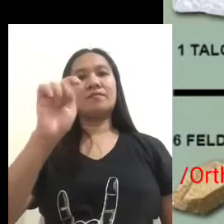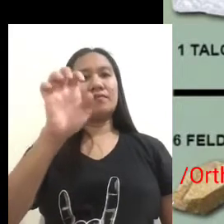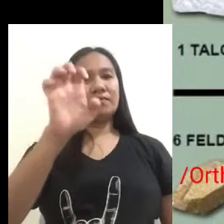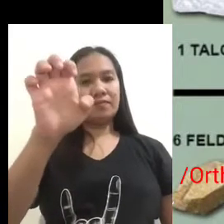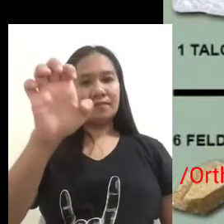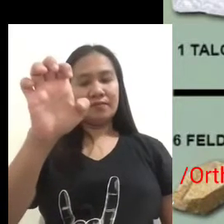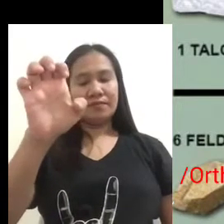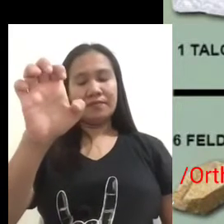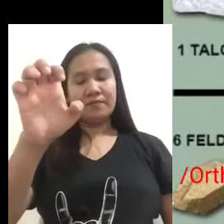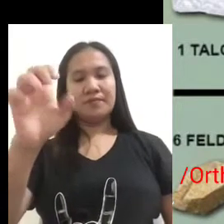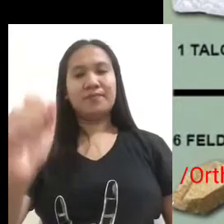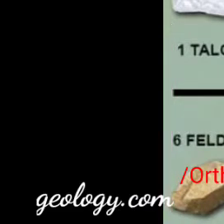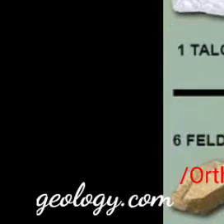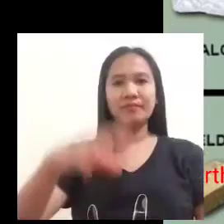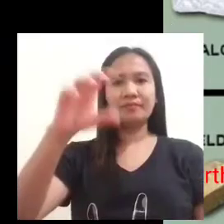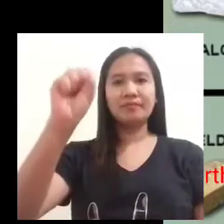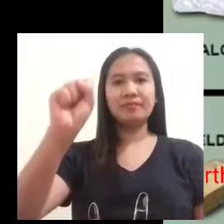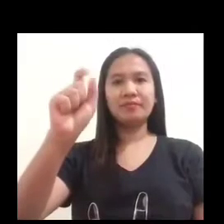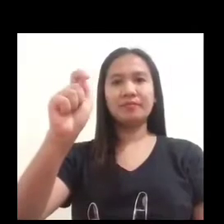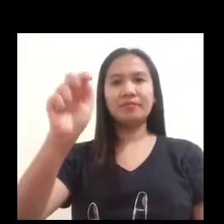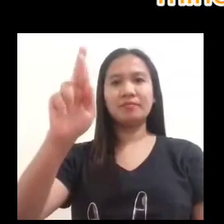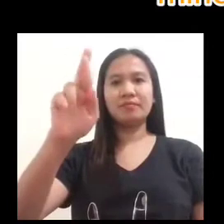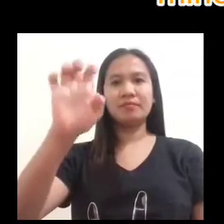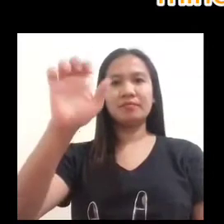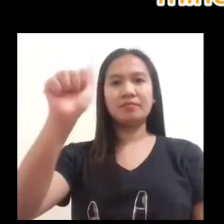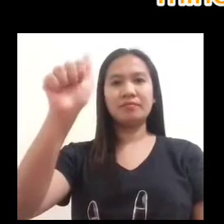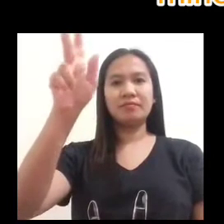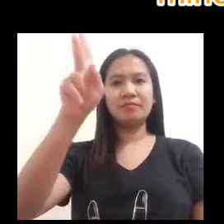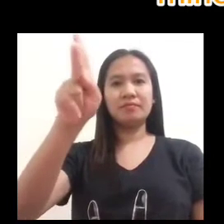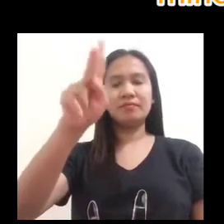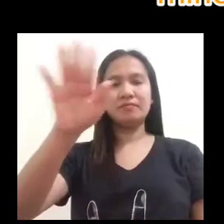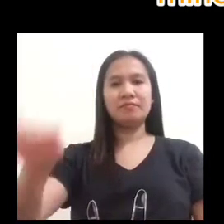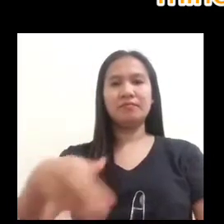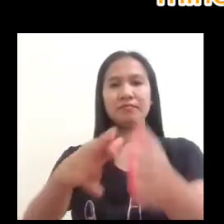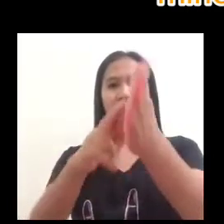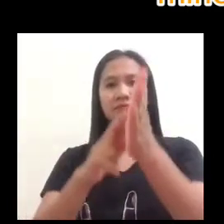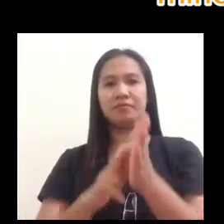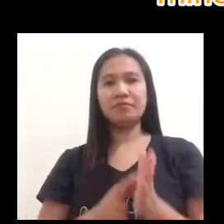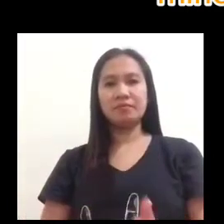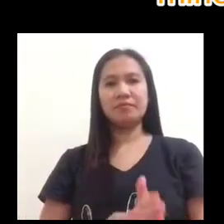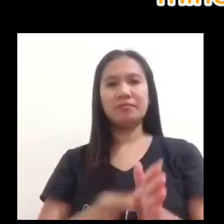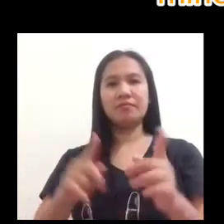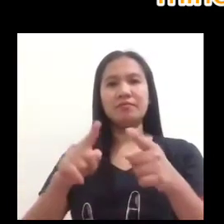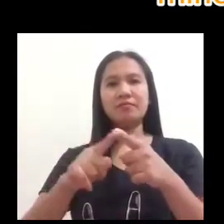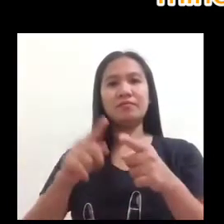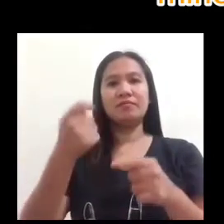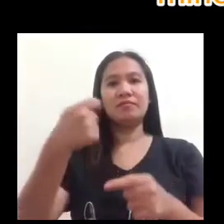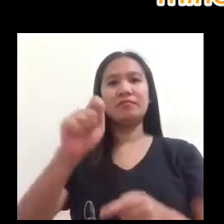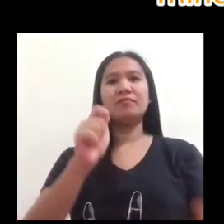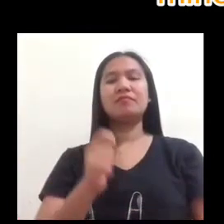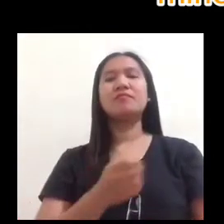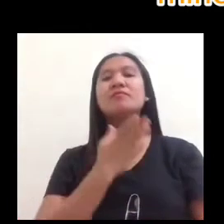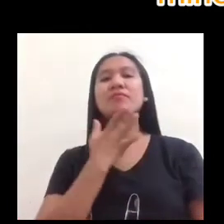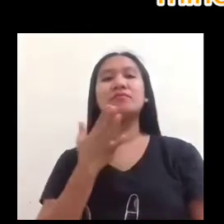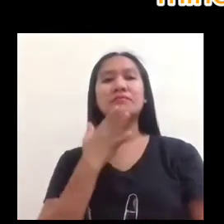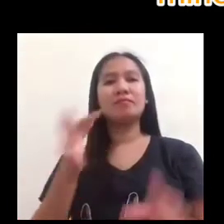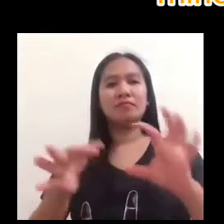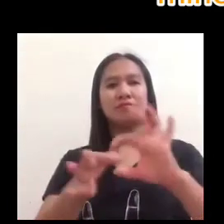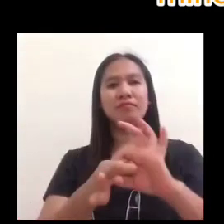corundum and 10 diamond the next property is streak it refers to the color